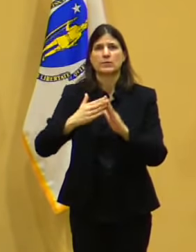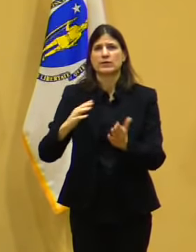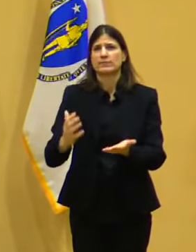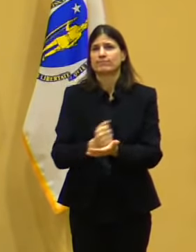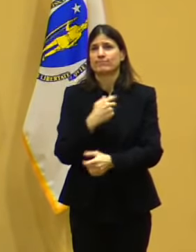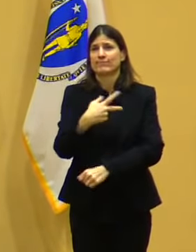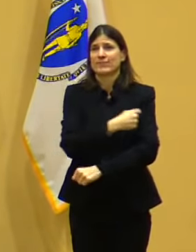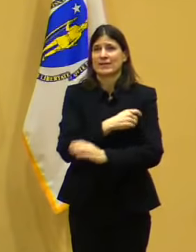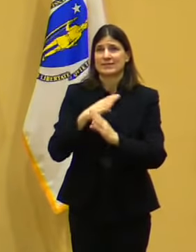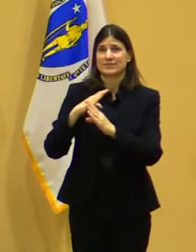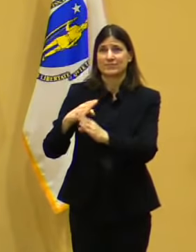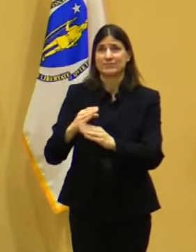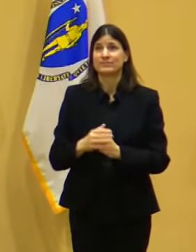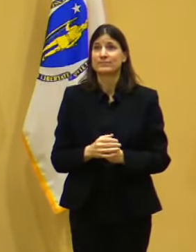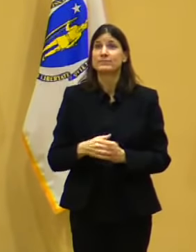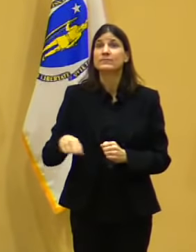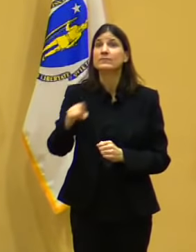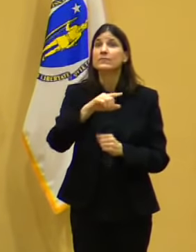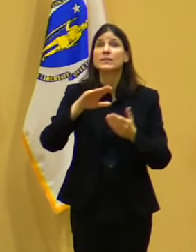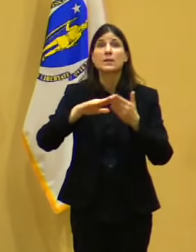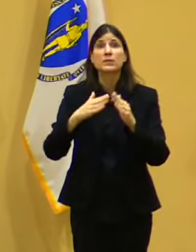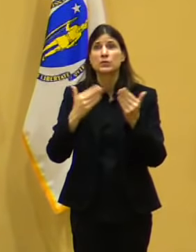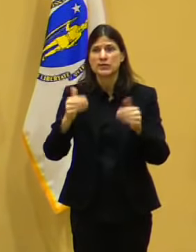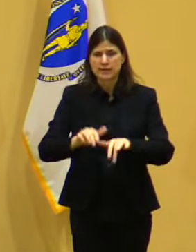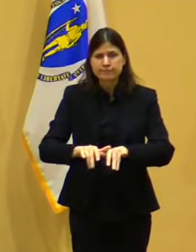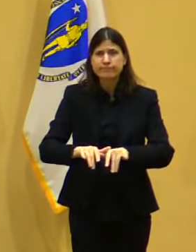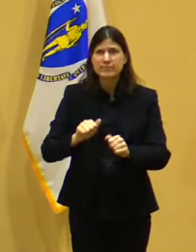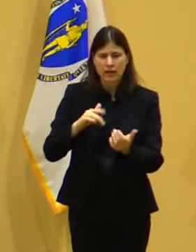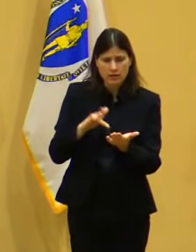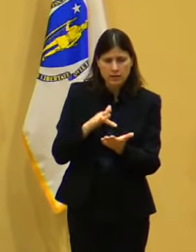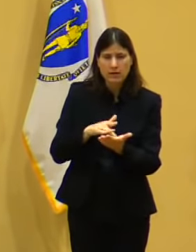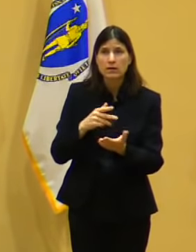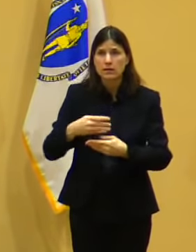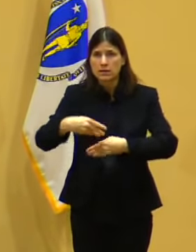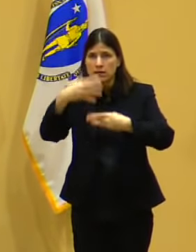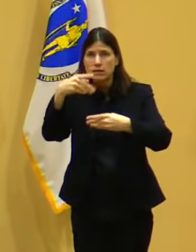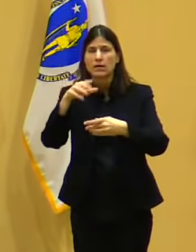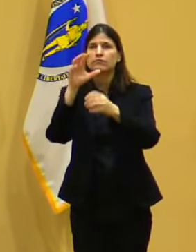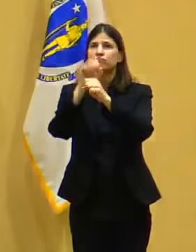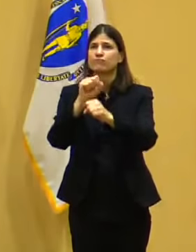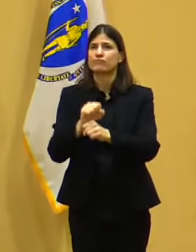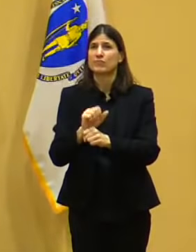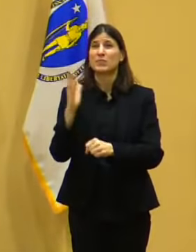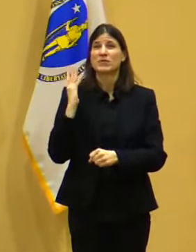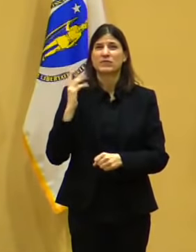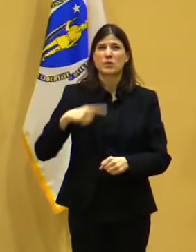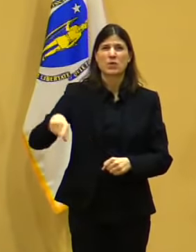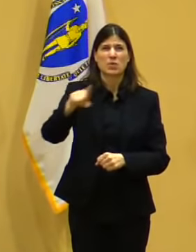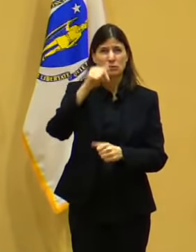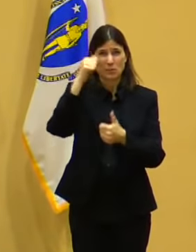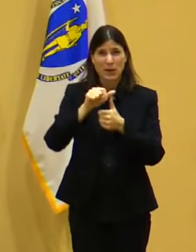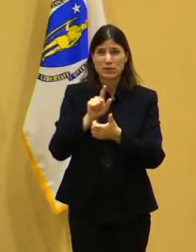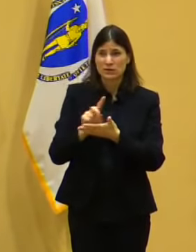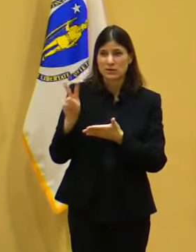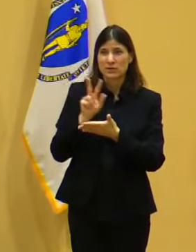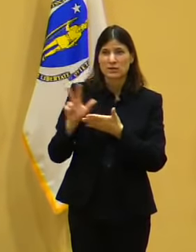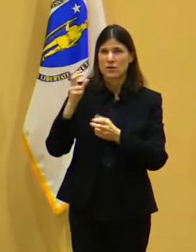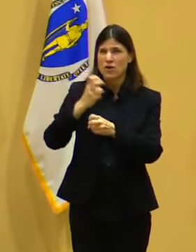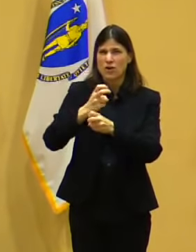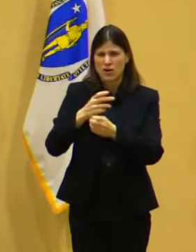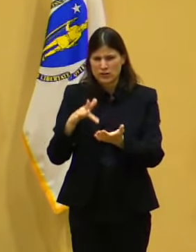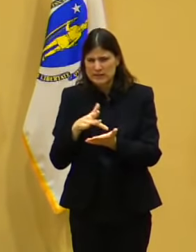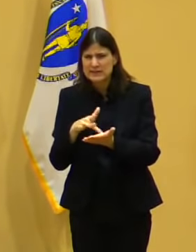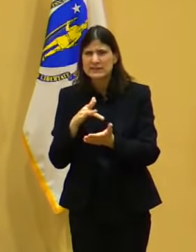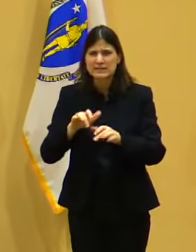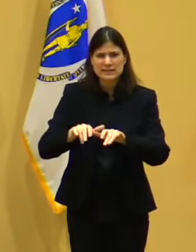mass vaccination sites much more easily than they were when they first opened up. In total, we have about 130 sites